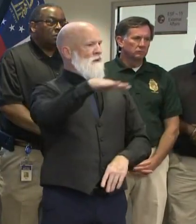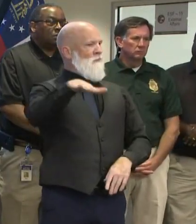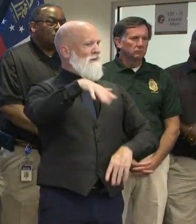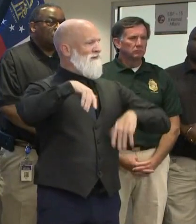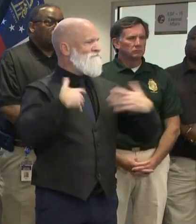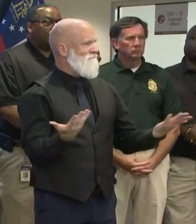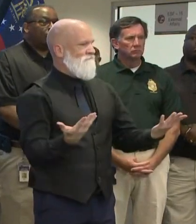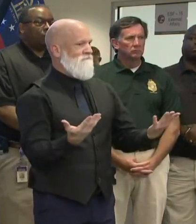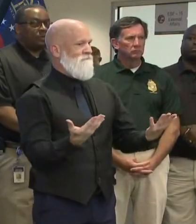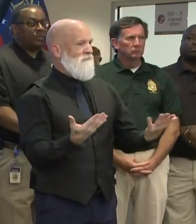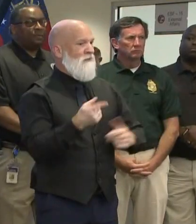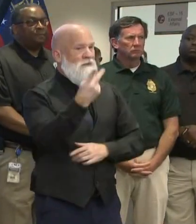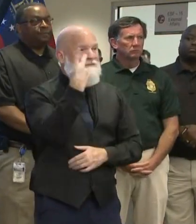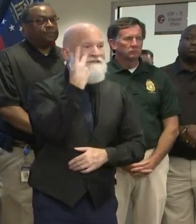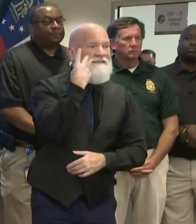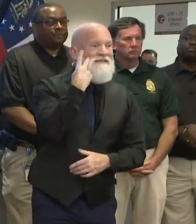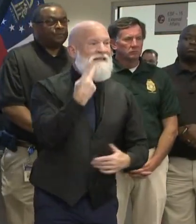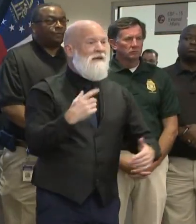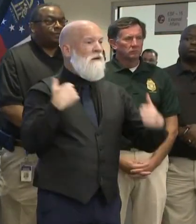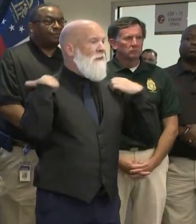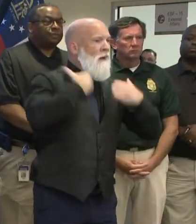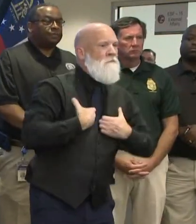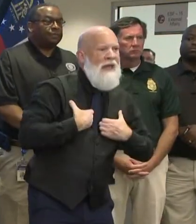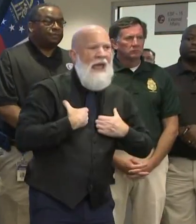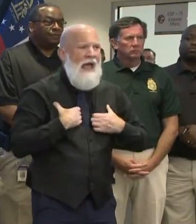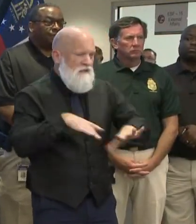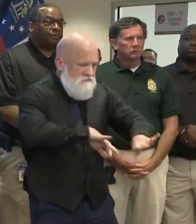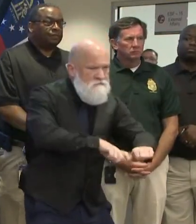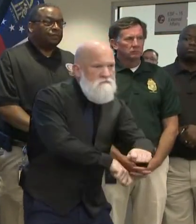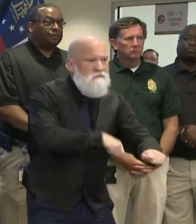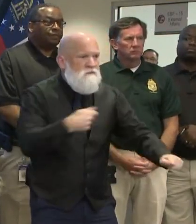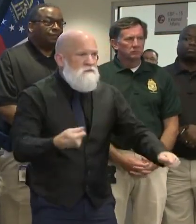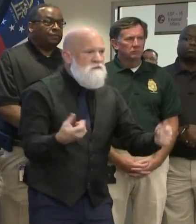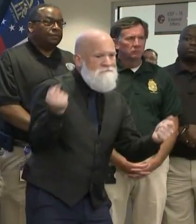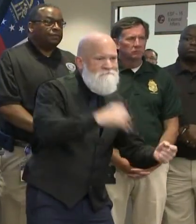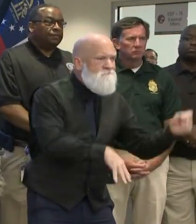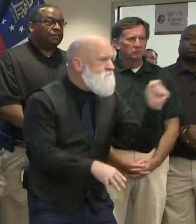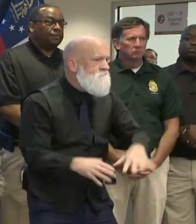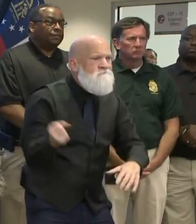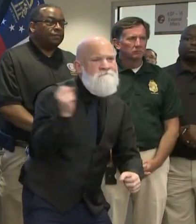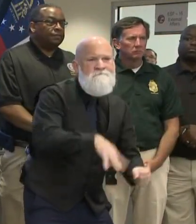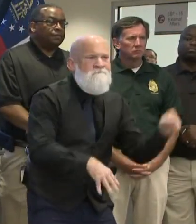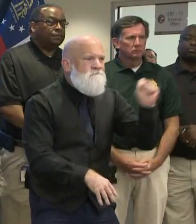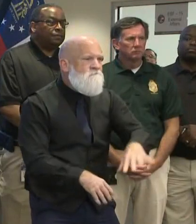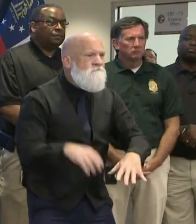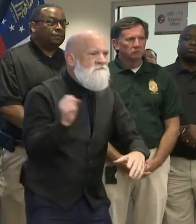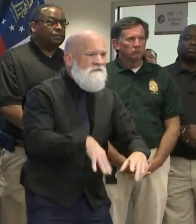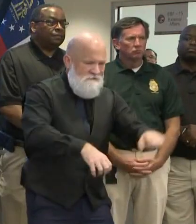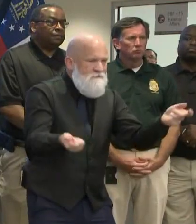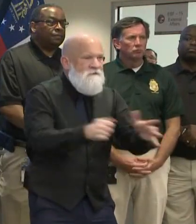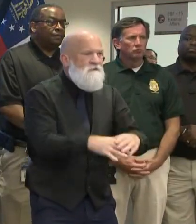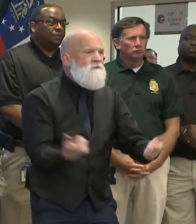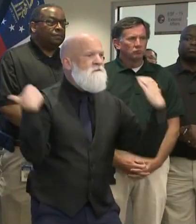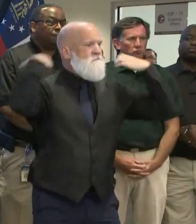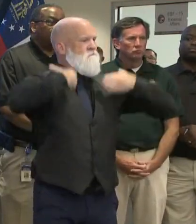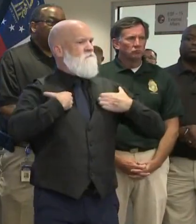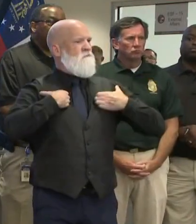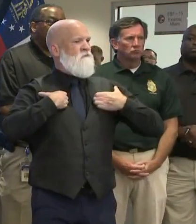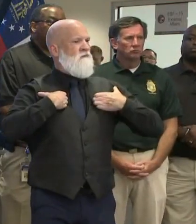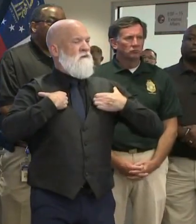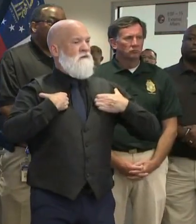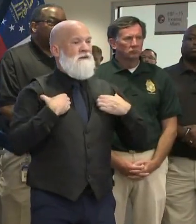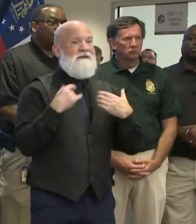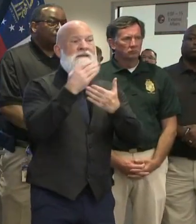loading wood in their backpack, in that same area by the Capitol, where we had to shoot tear gas,